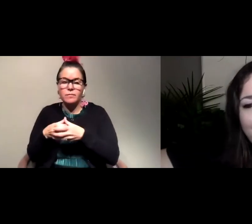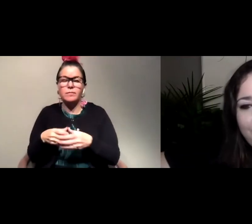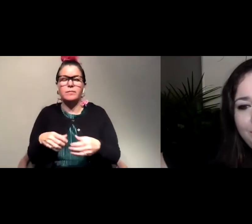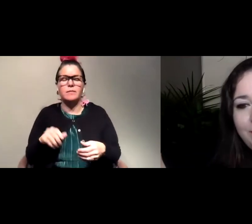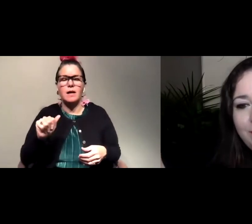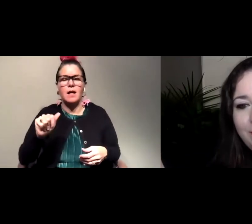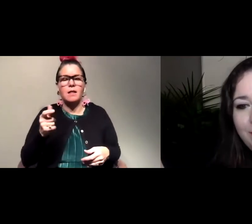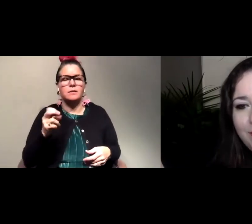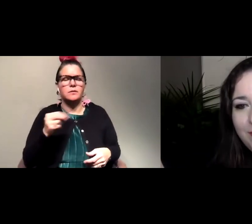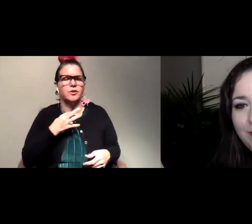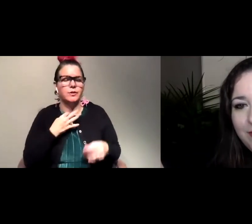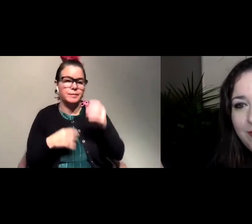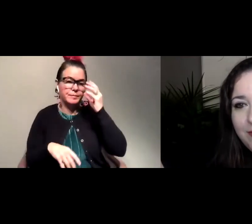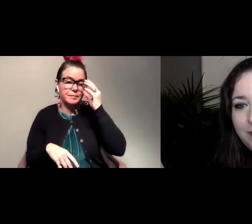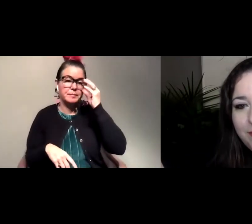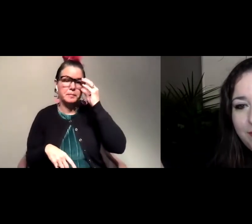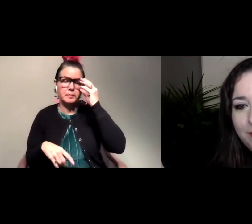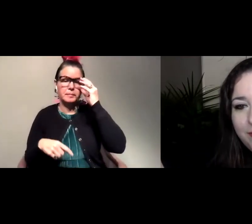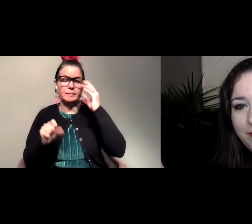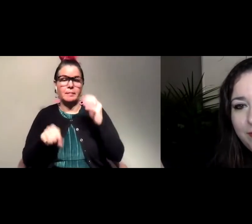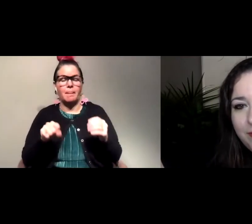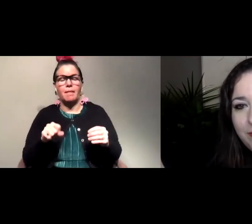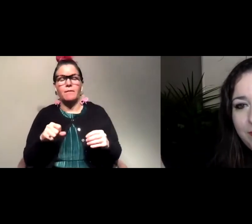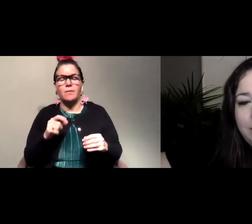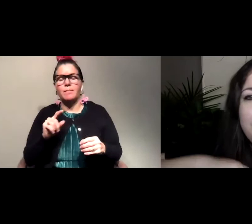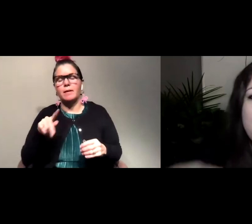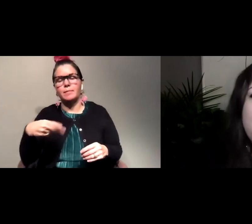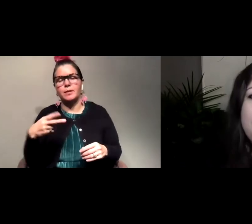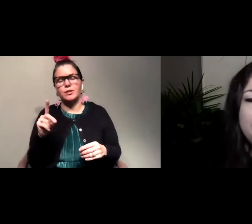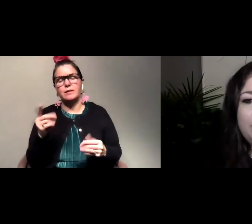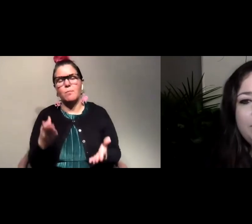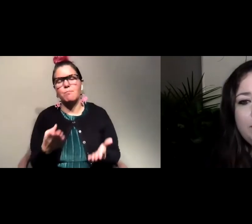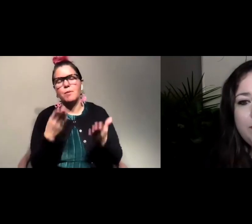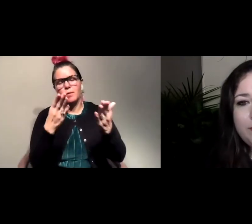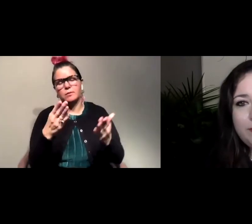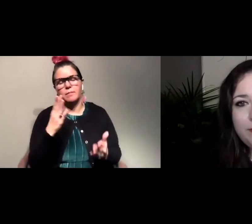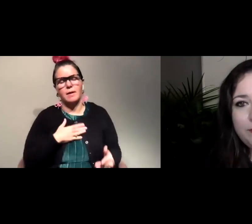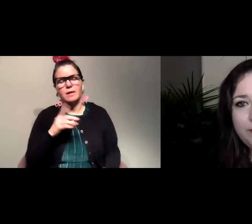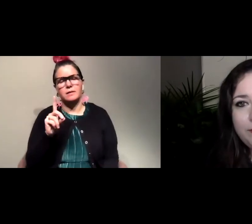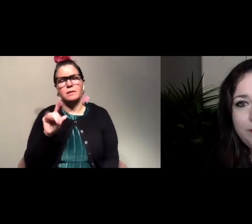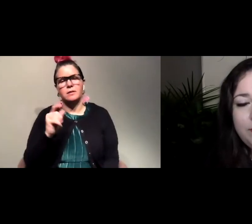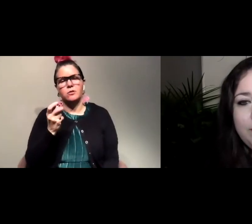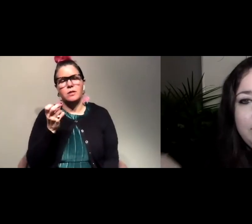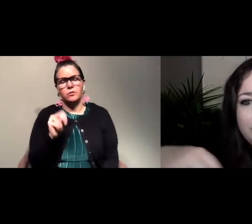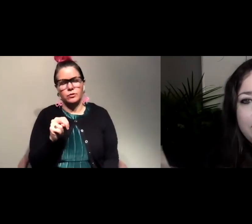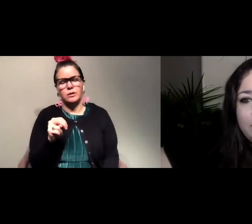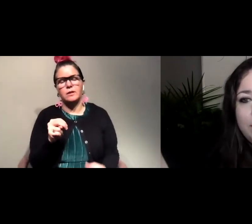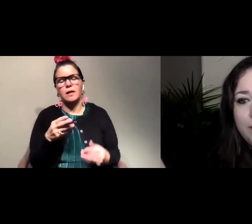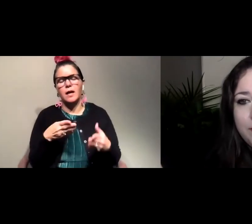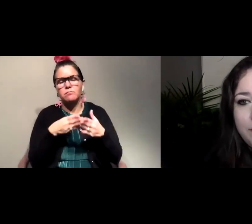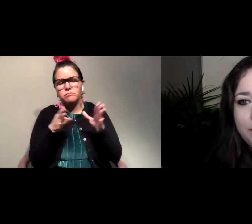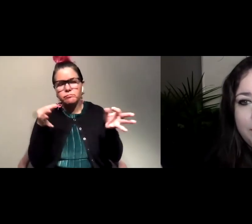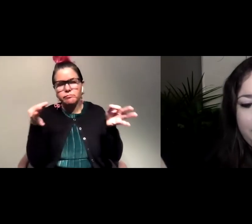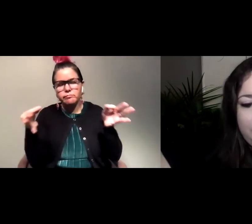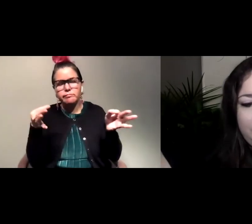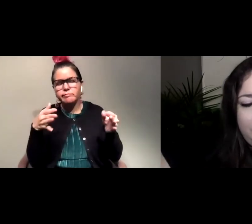yeah so I'm for my dissertation I'm still writing the proposal stage so I can kind of give you the overview of what